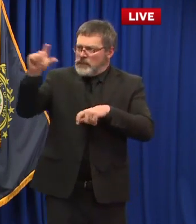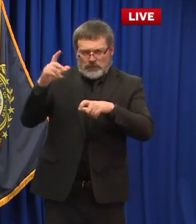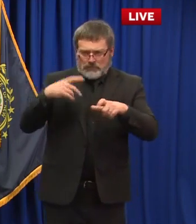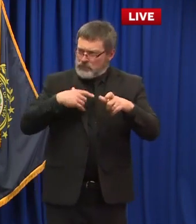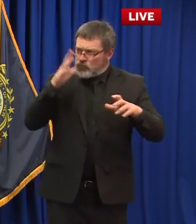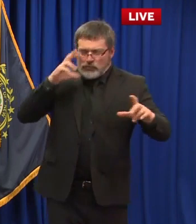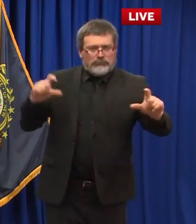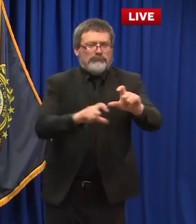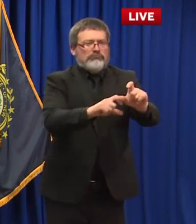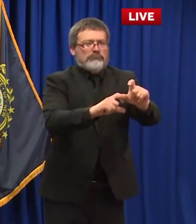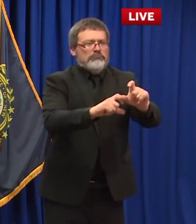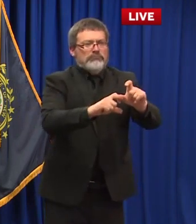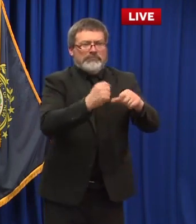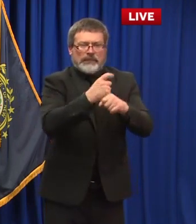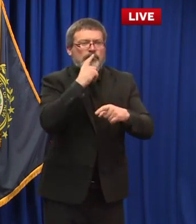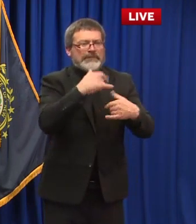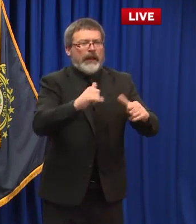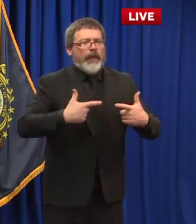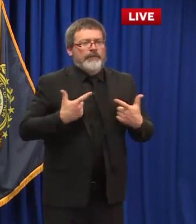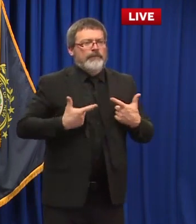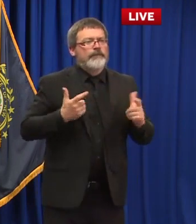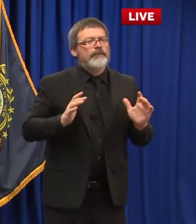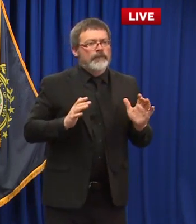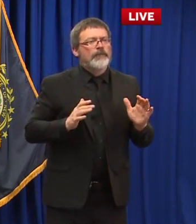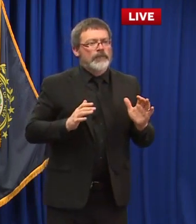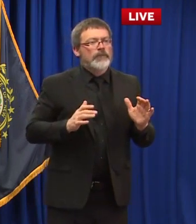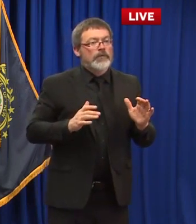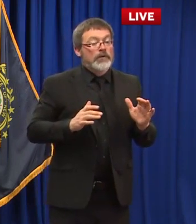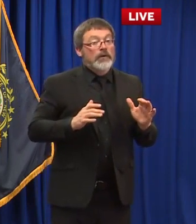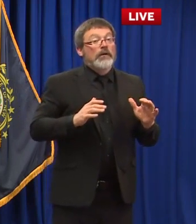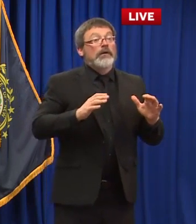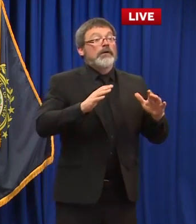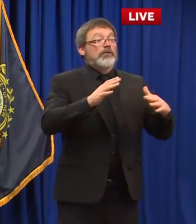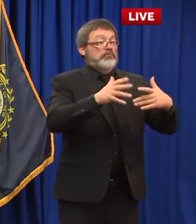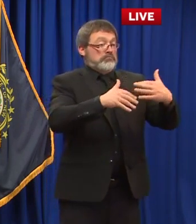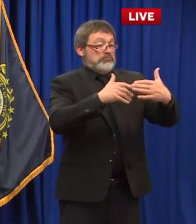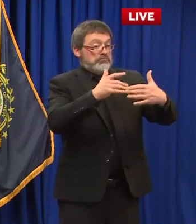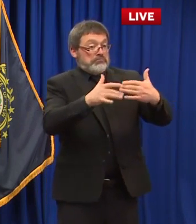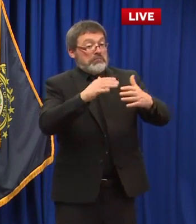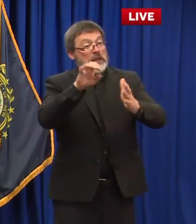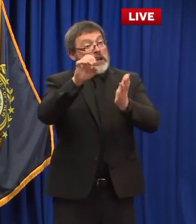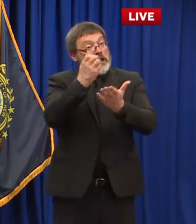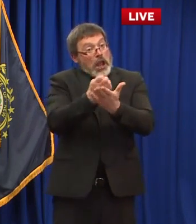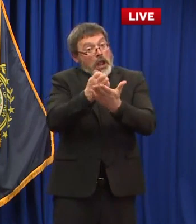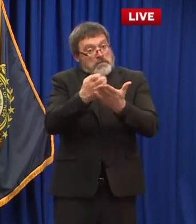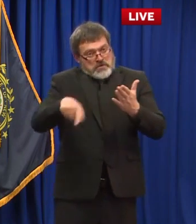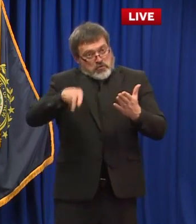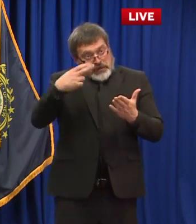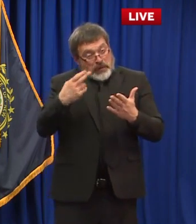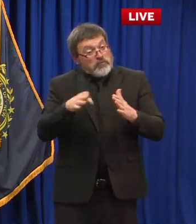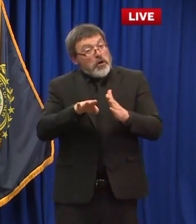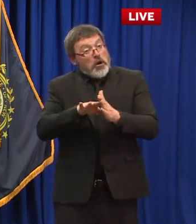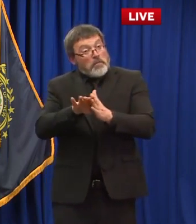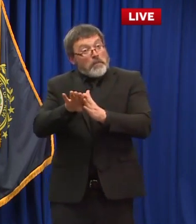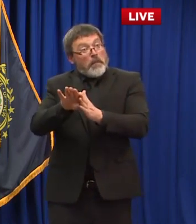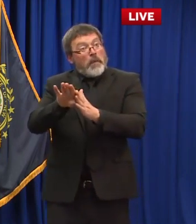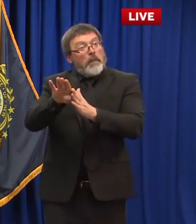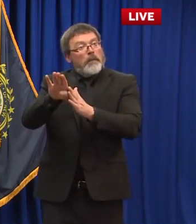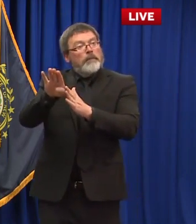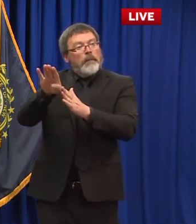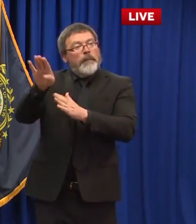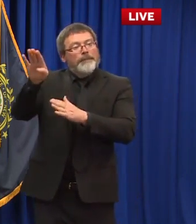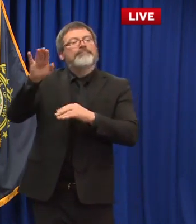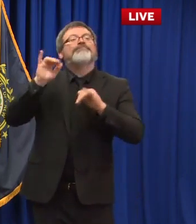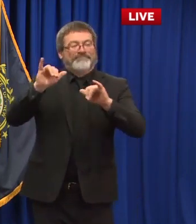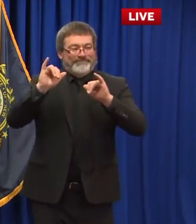we slowly come out of this the the um the economic doldrums if you will as well as out of the stay-at-home order one thing that we've seen is a lot of folks are